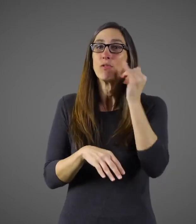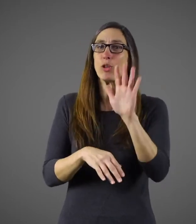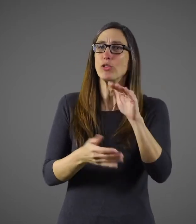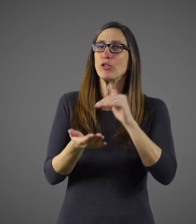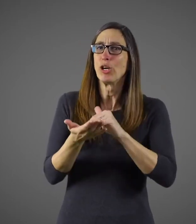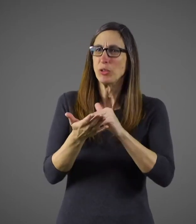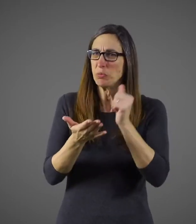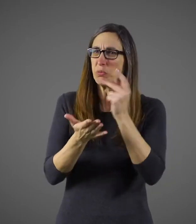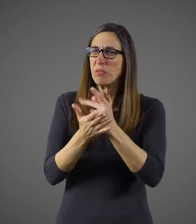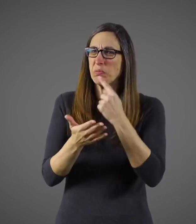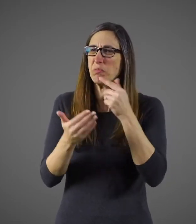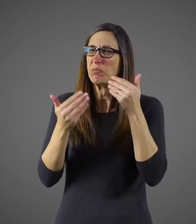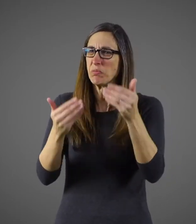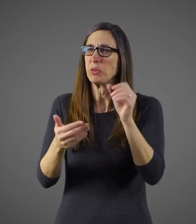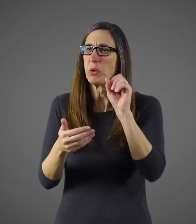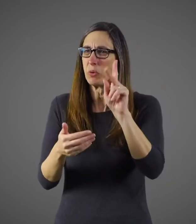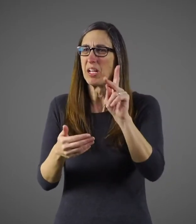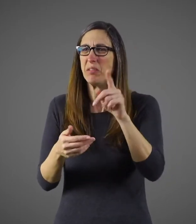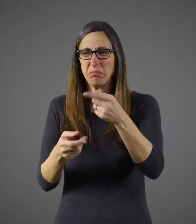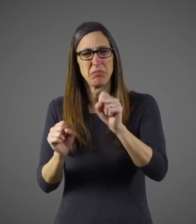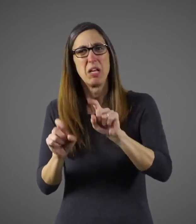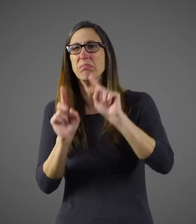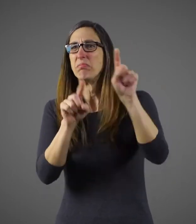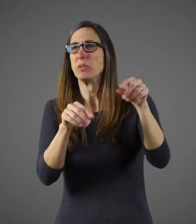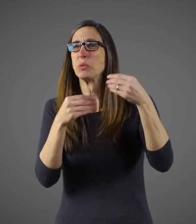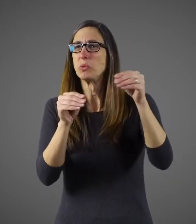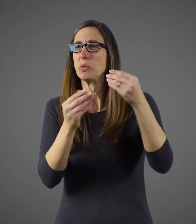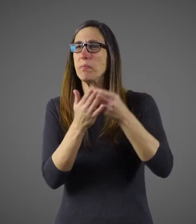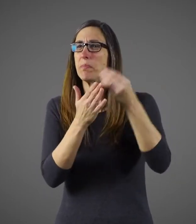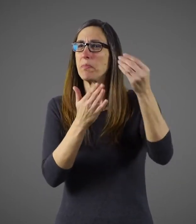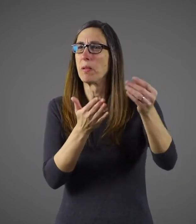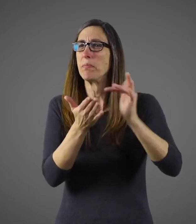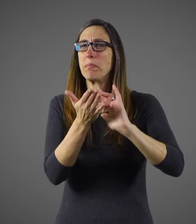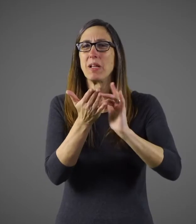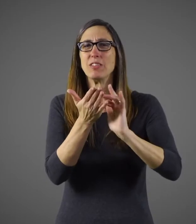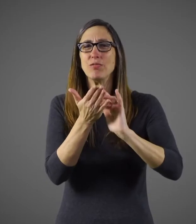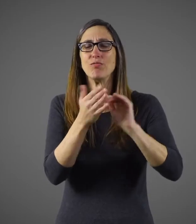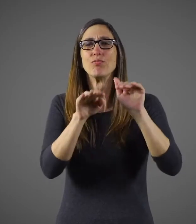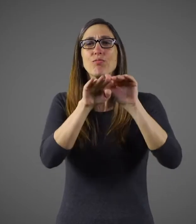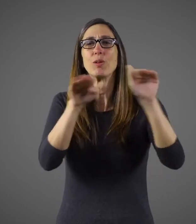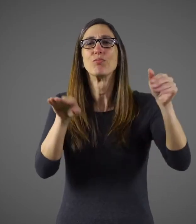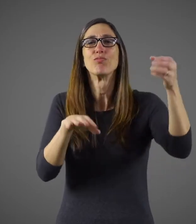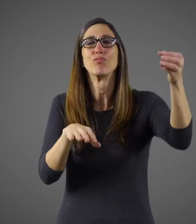If your doctor approves, you can go to the store and purchase over-the-counter medicine that can help you feel better.